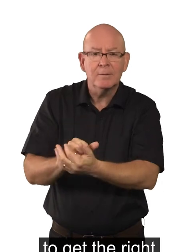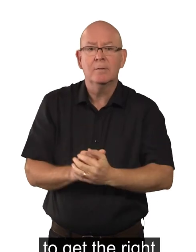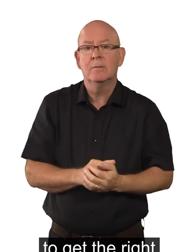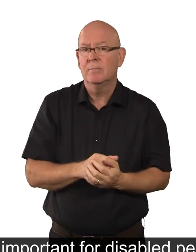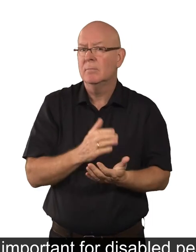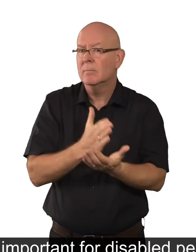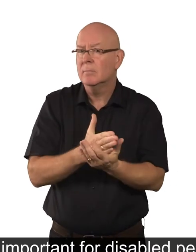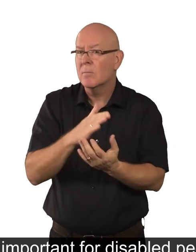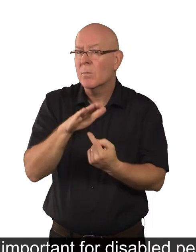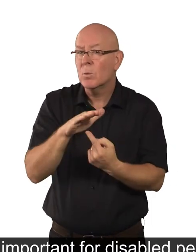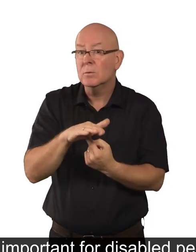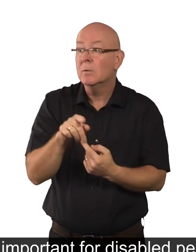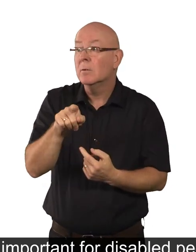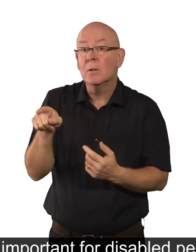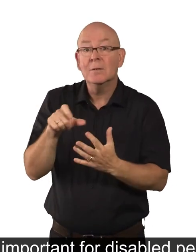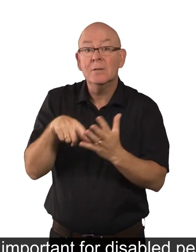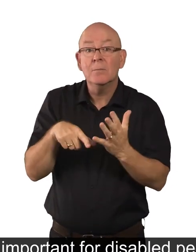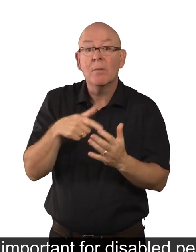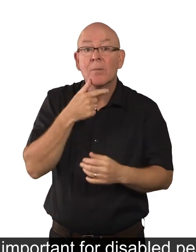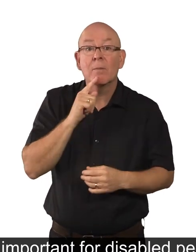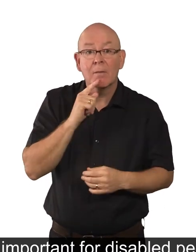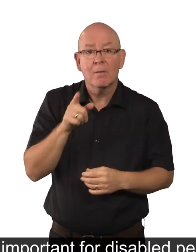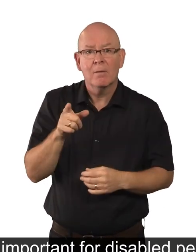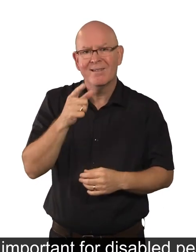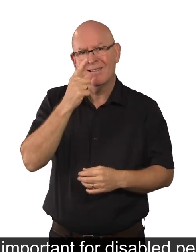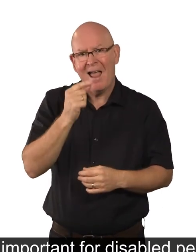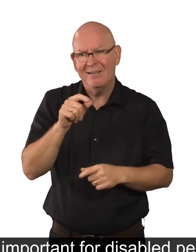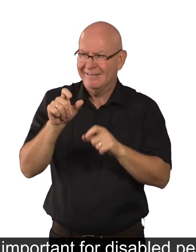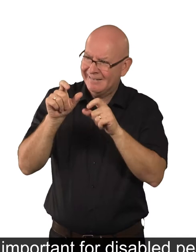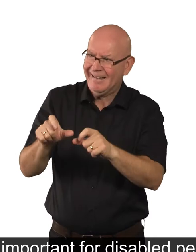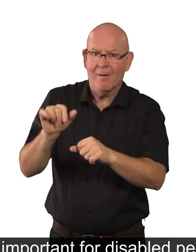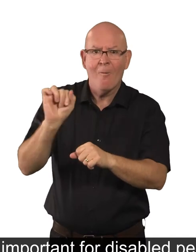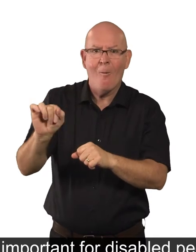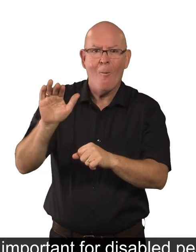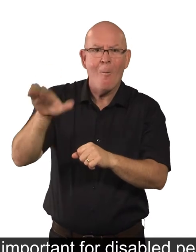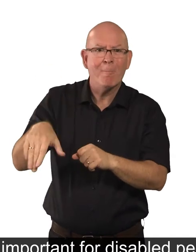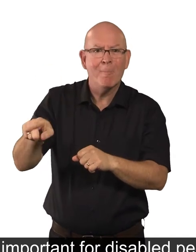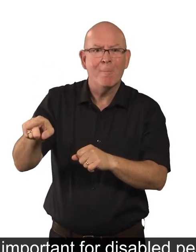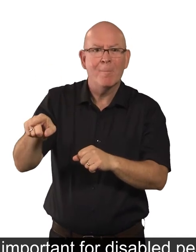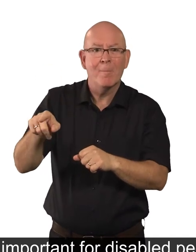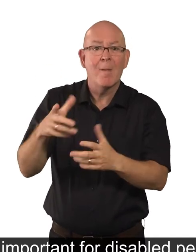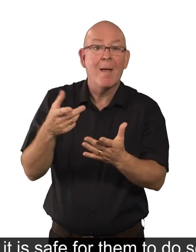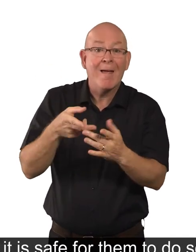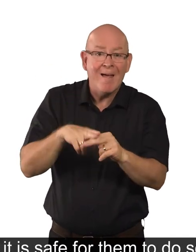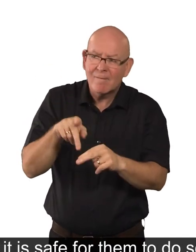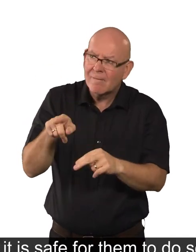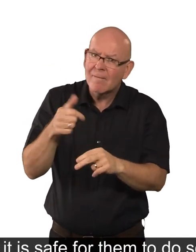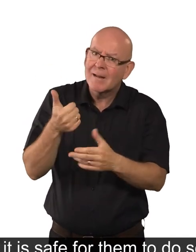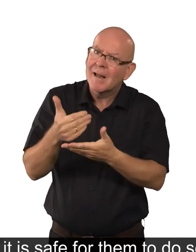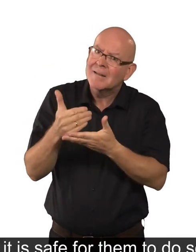It is important for disabled people to be able to stay in their own homes if it is safe for them to